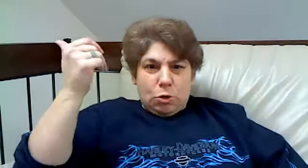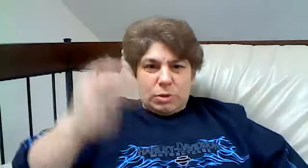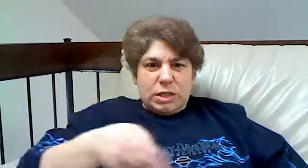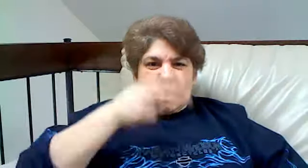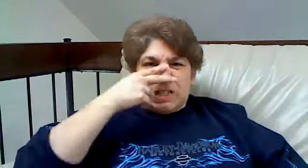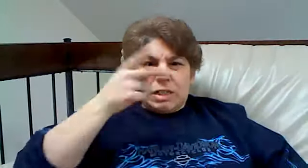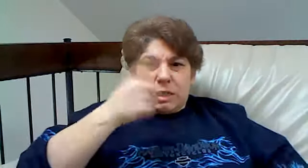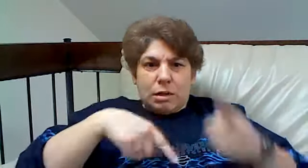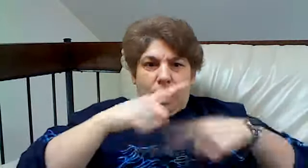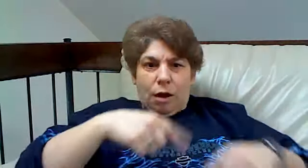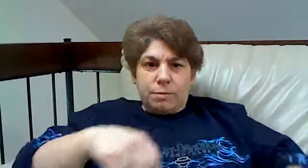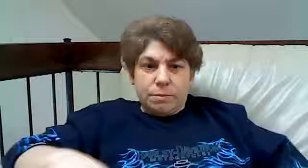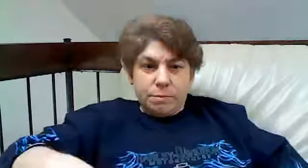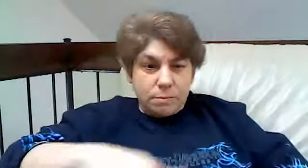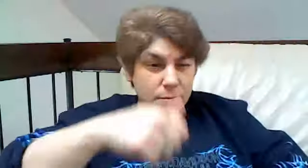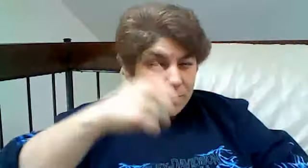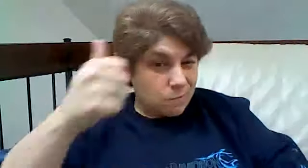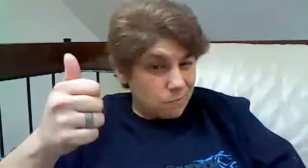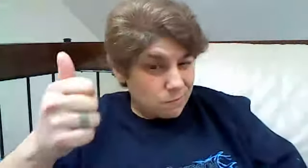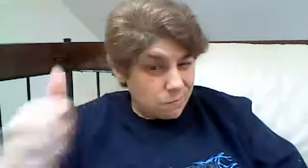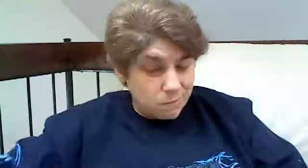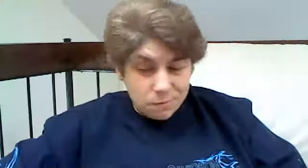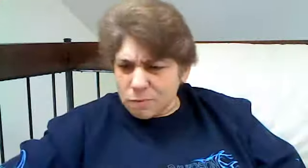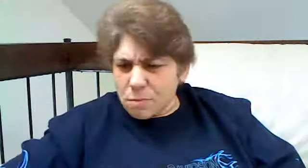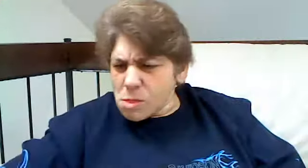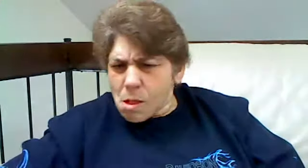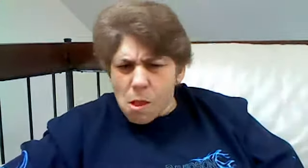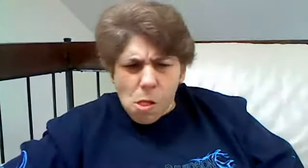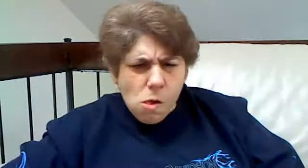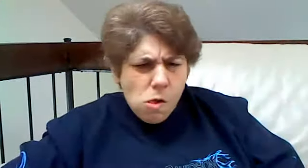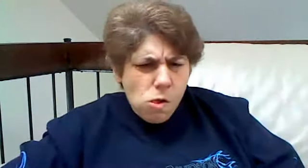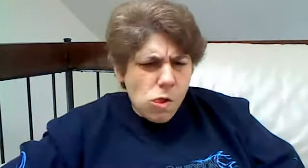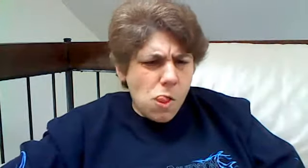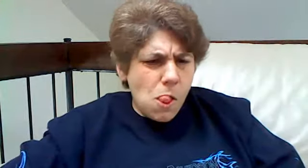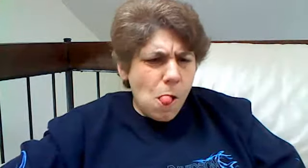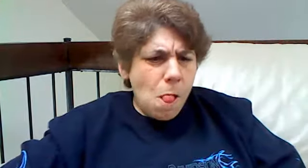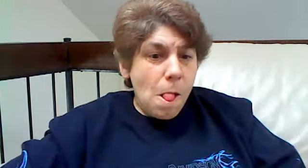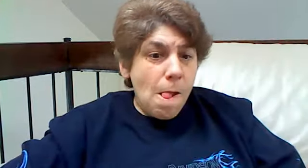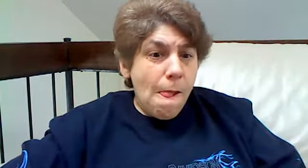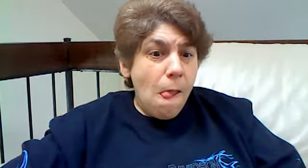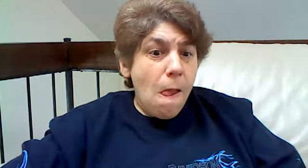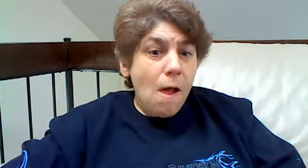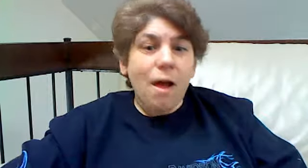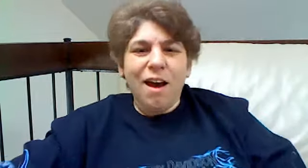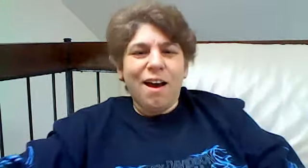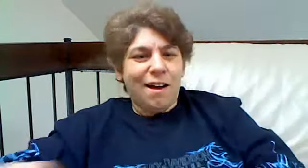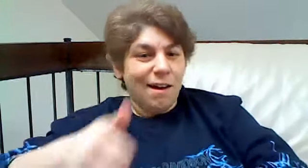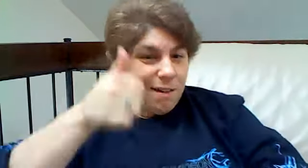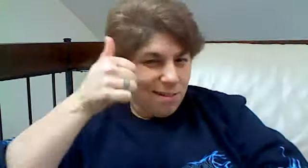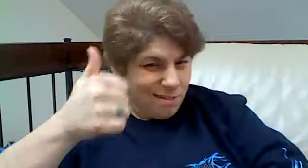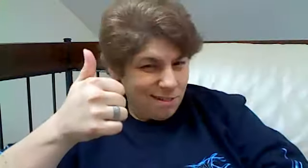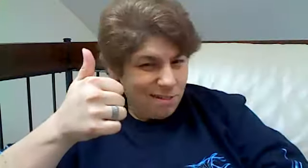Deciding where to drop the last of the boxes. Let's see. Just shy of desperate. We spent the last.